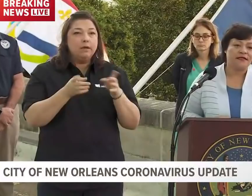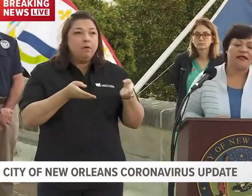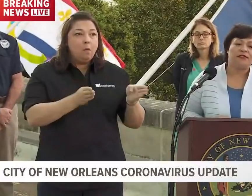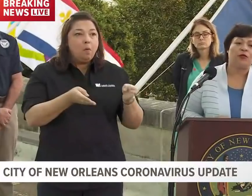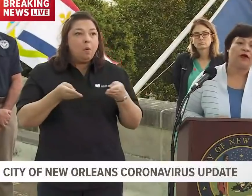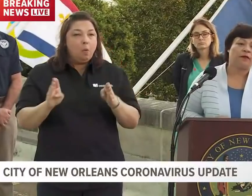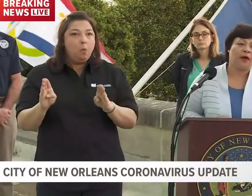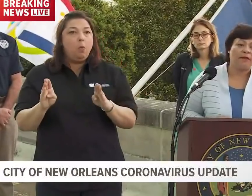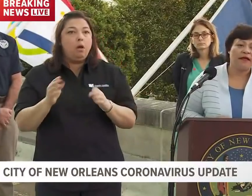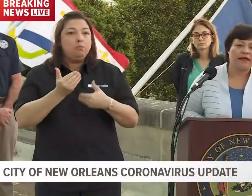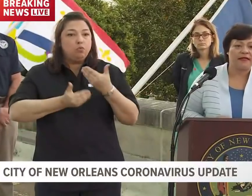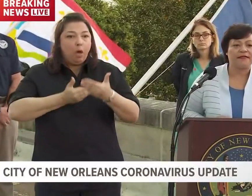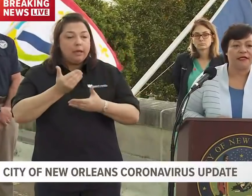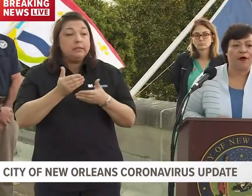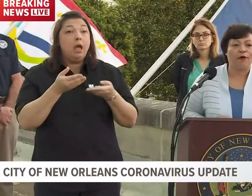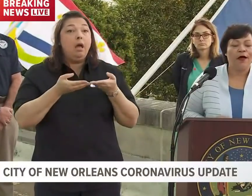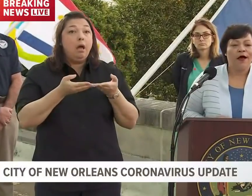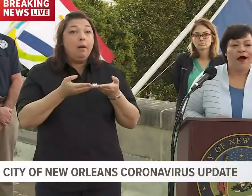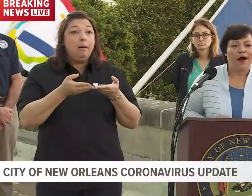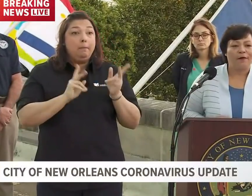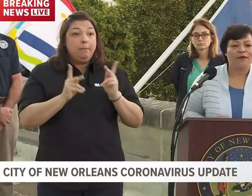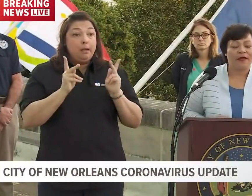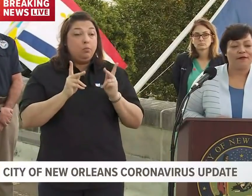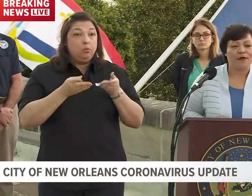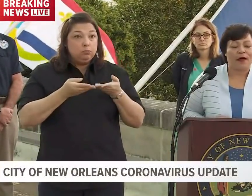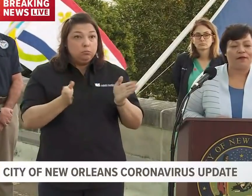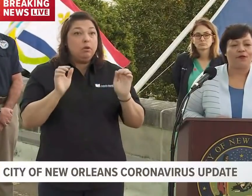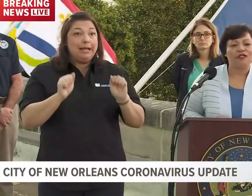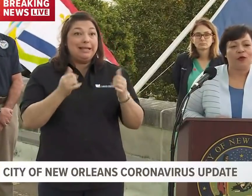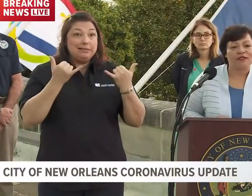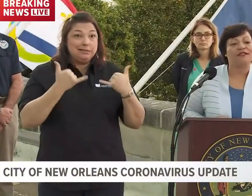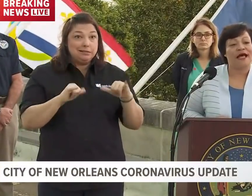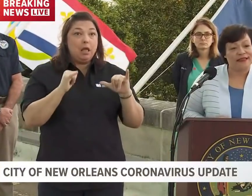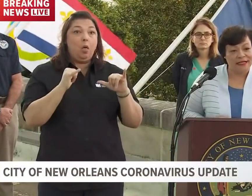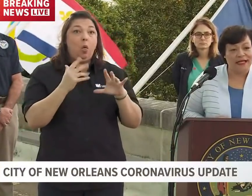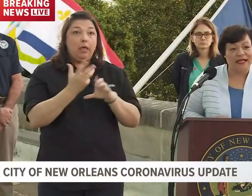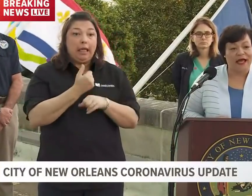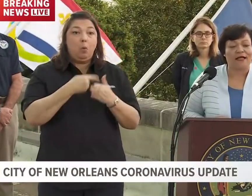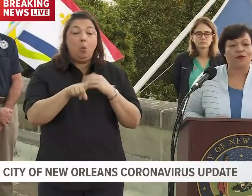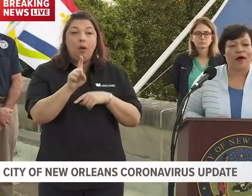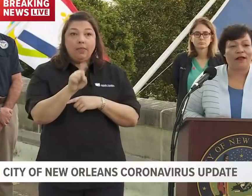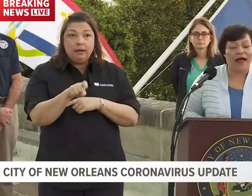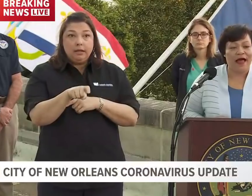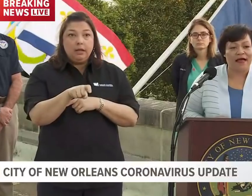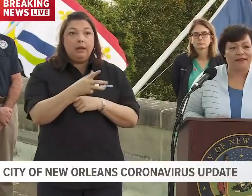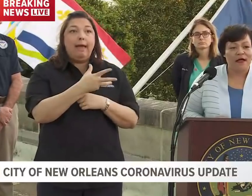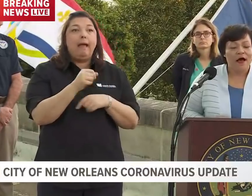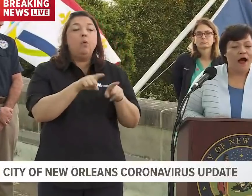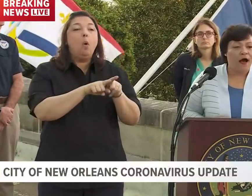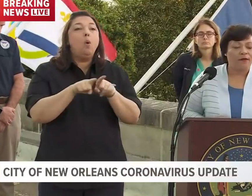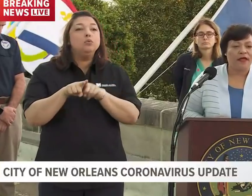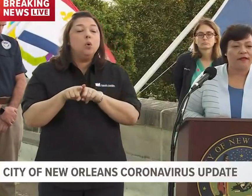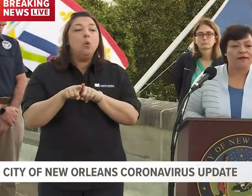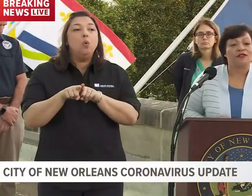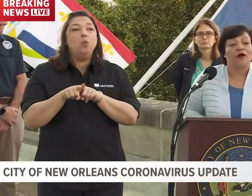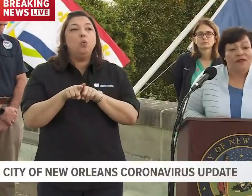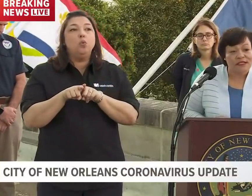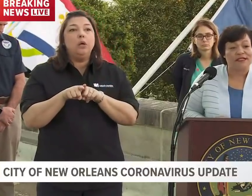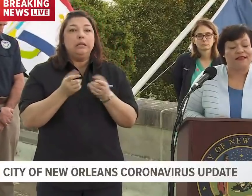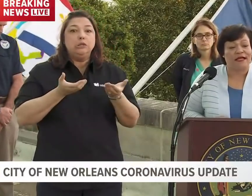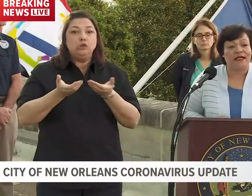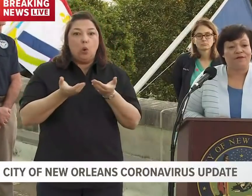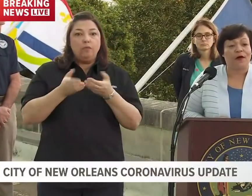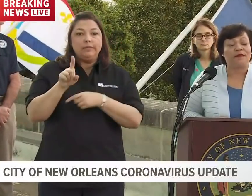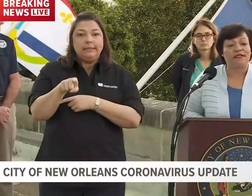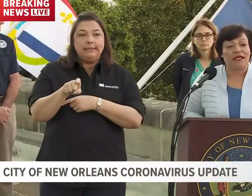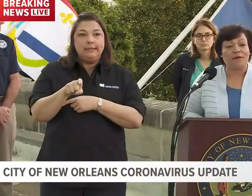processes to where the public can still get the resources that they need as well as get the services